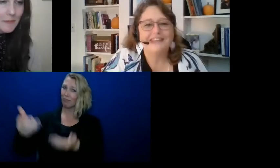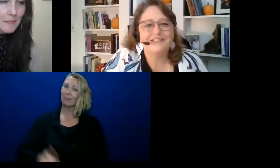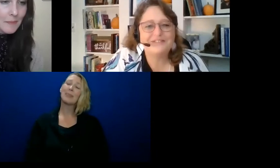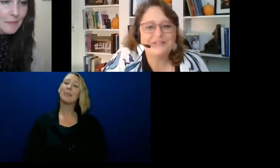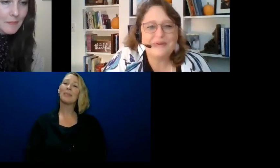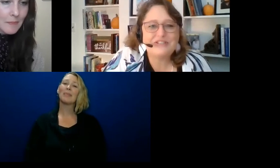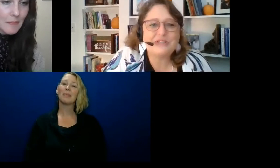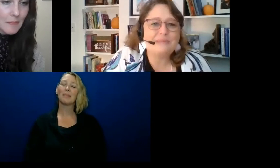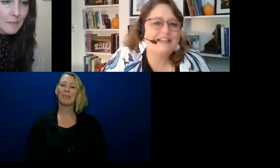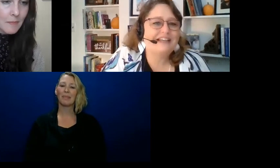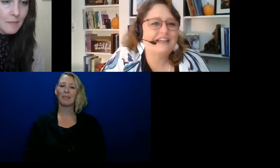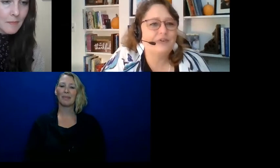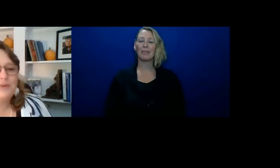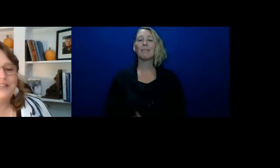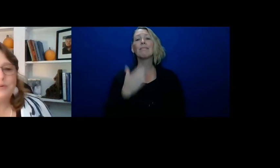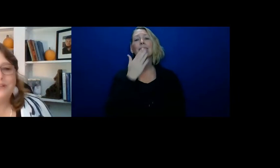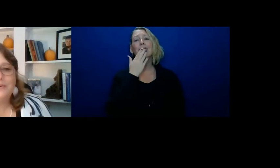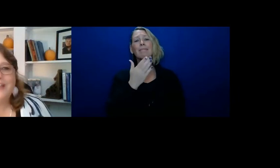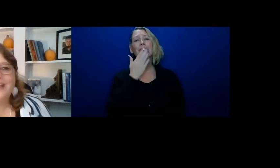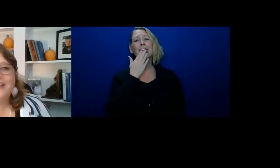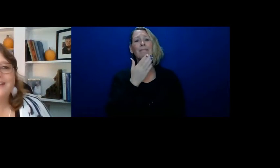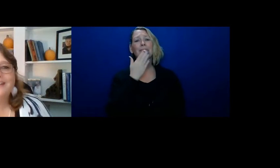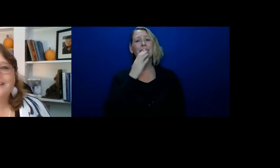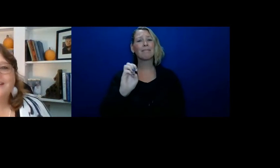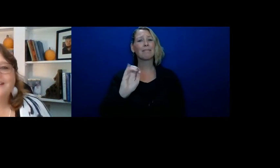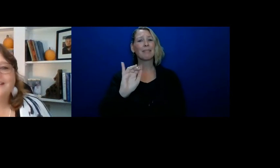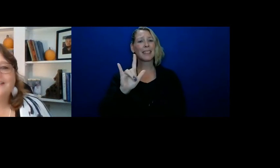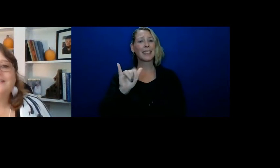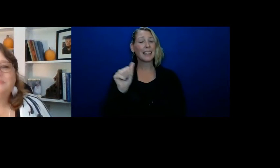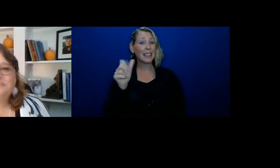Thank you so much, Emily. Can everyone hear me okay?